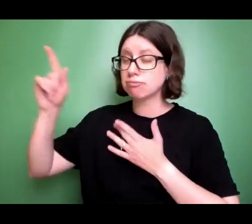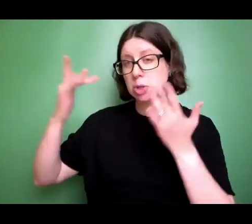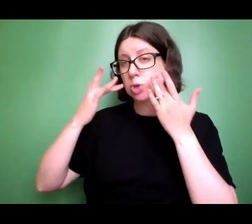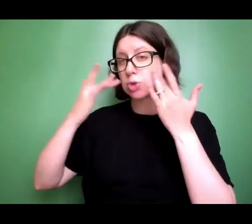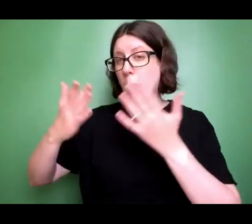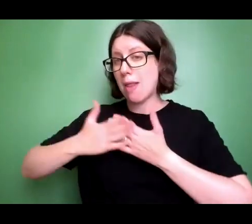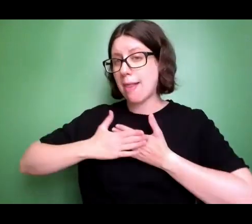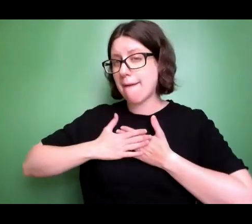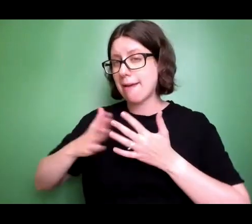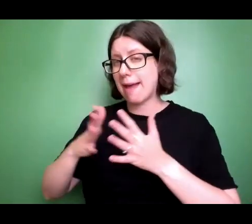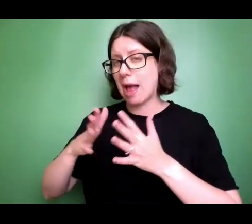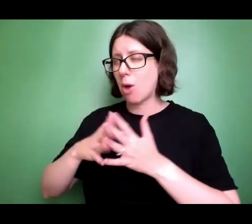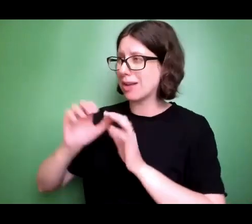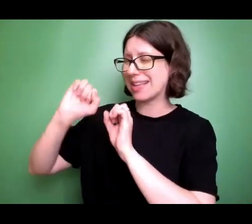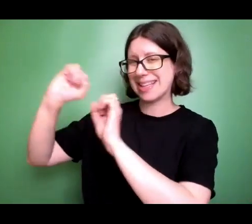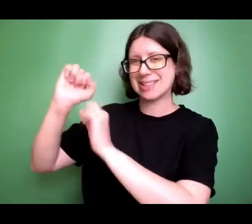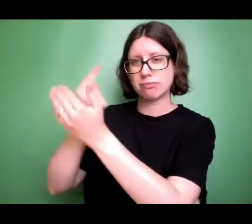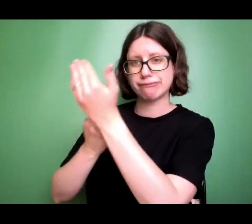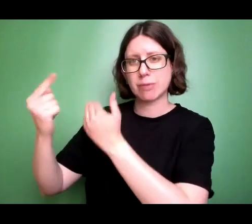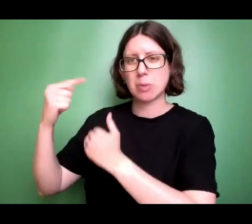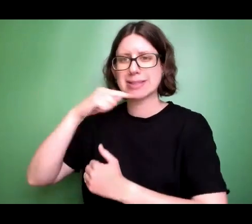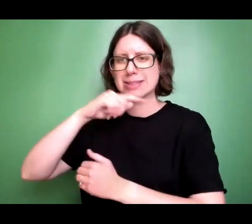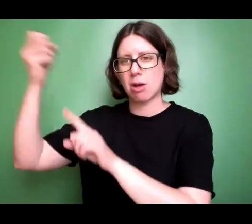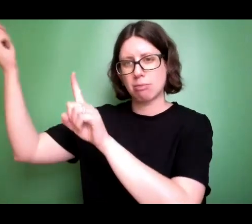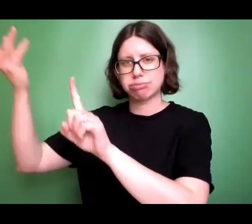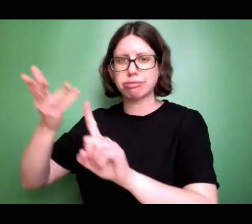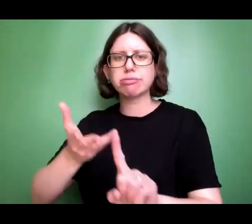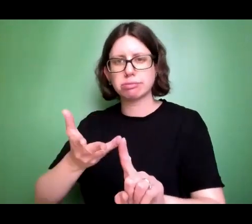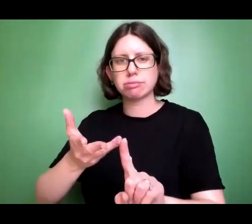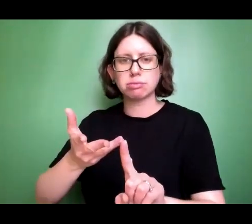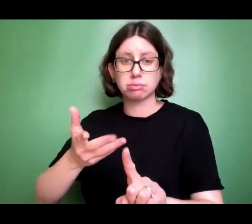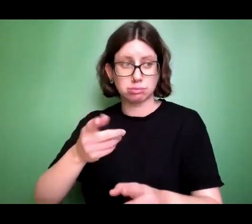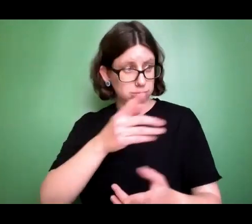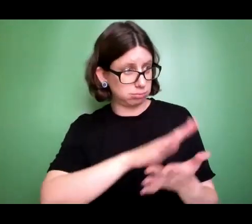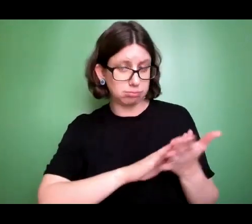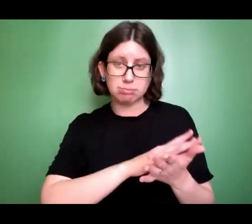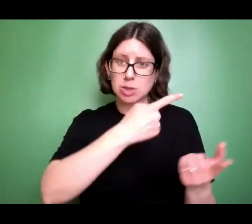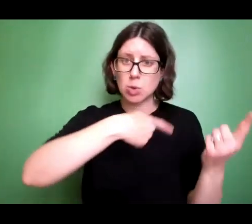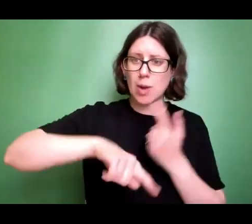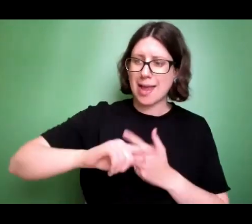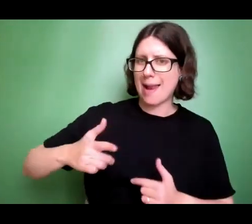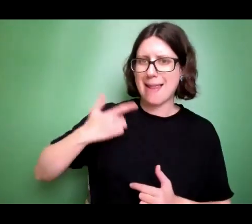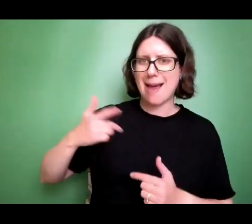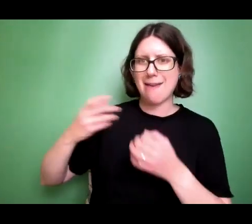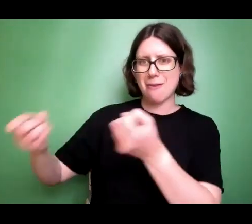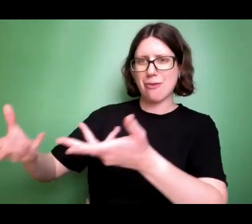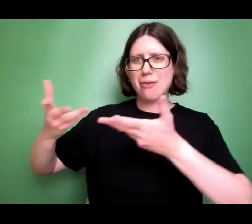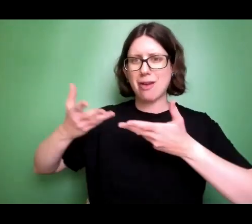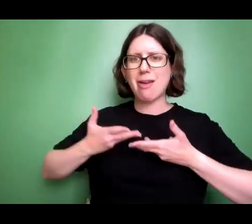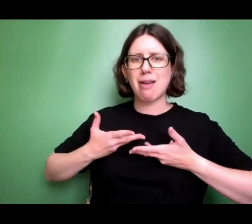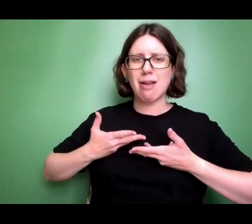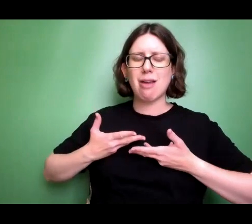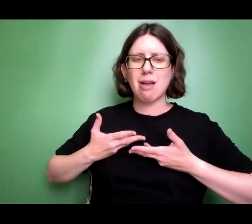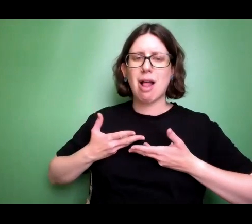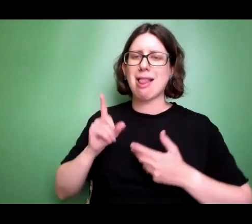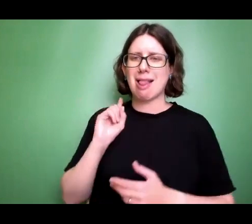love amongst us. He sent his one and only son into the world that we might live through him. This is